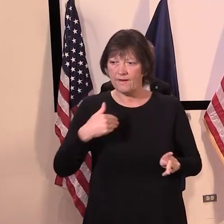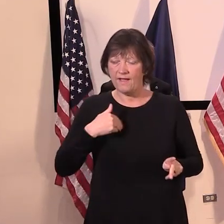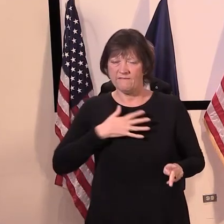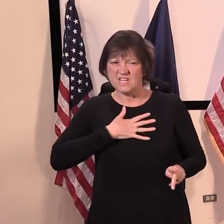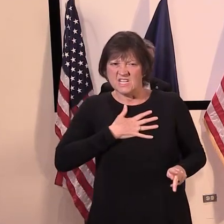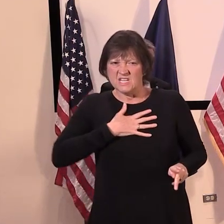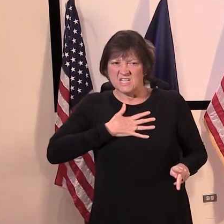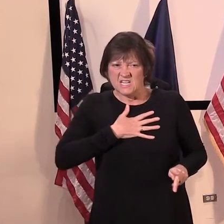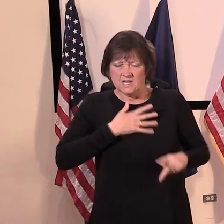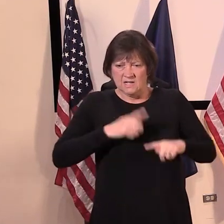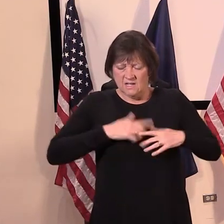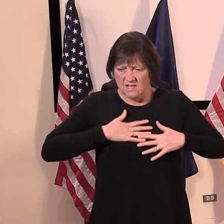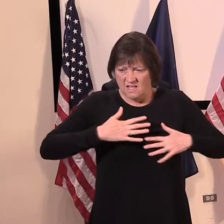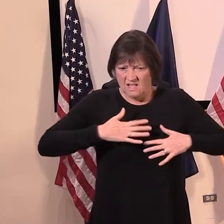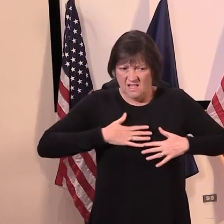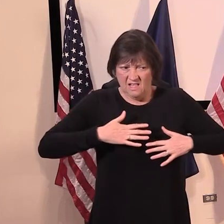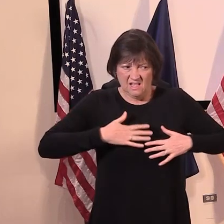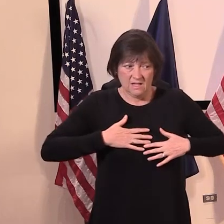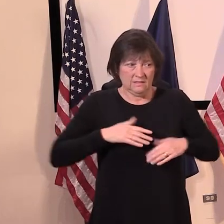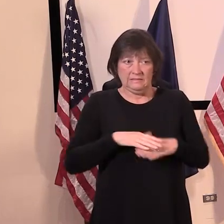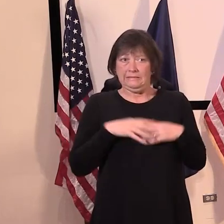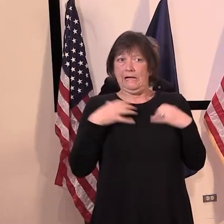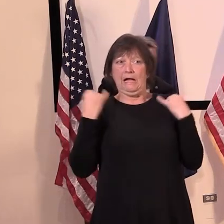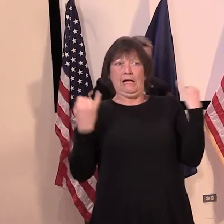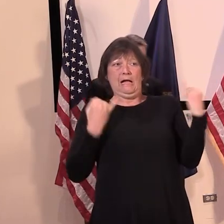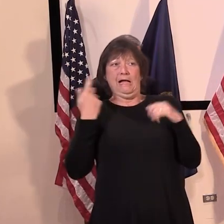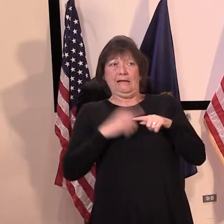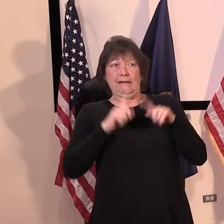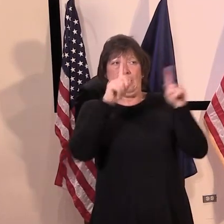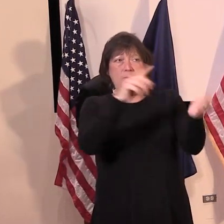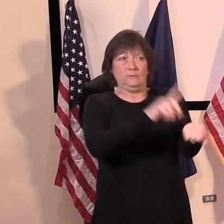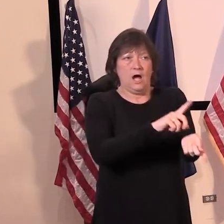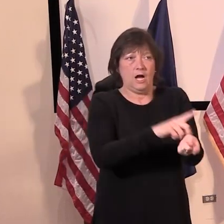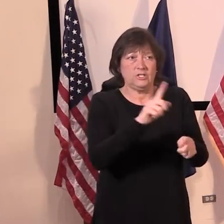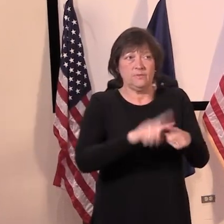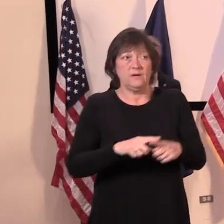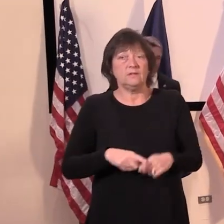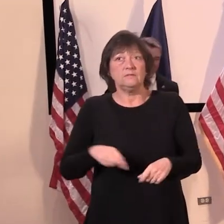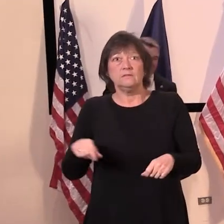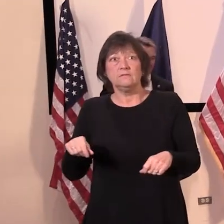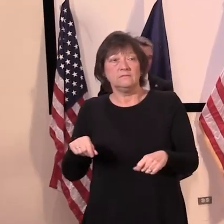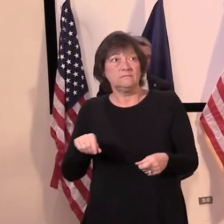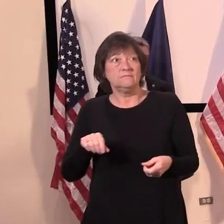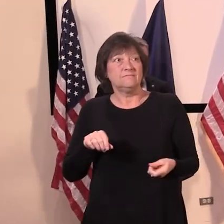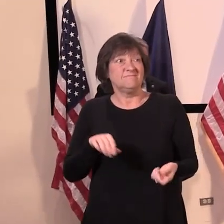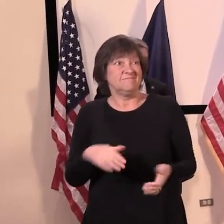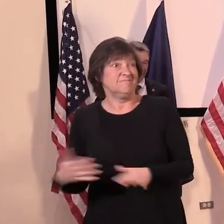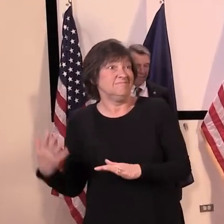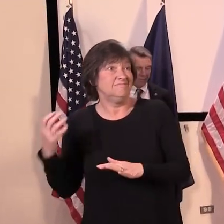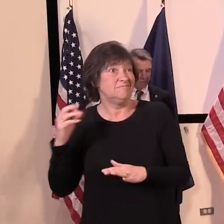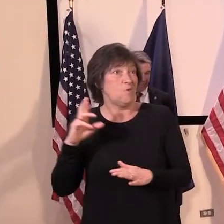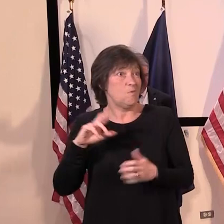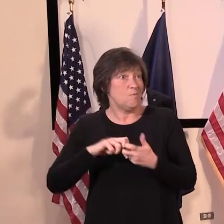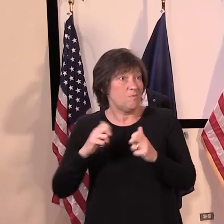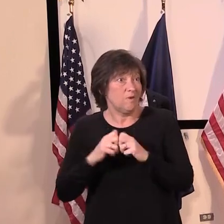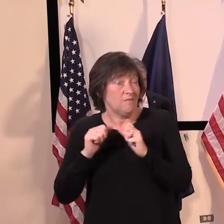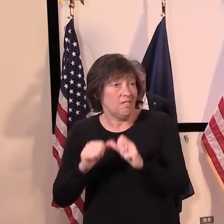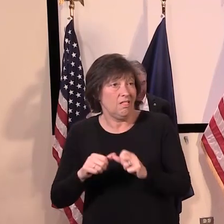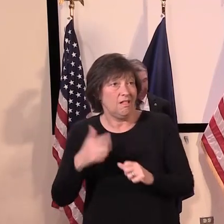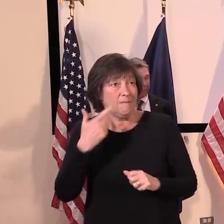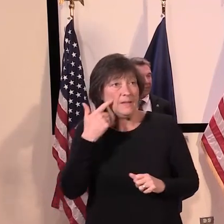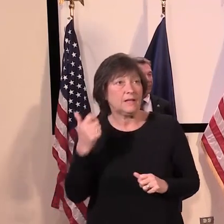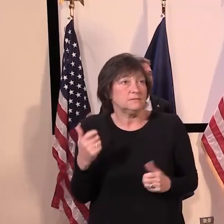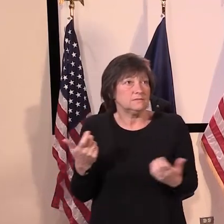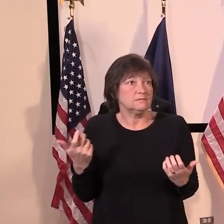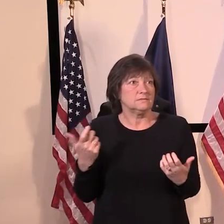doctor, and then things didn't turn out like they could have if they would have, uh, uh, got prompt attention for, you know, in any, not just